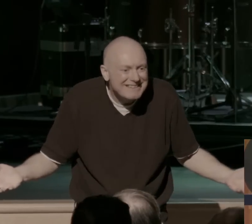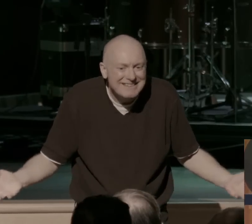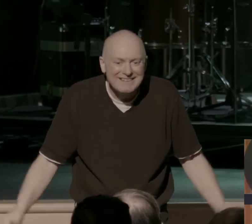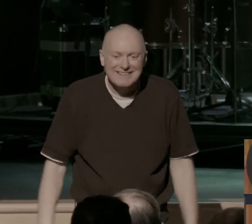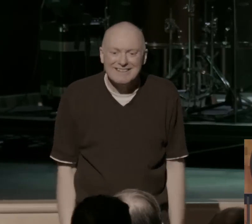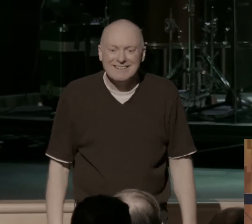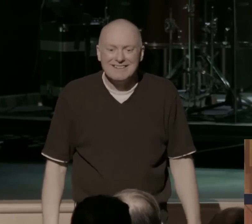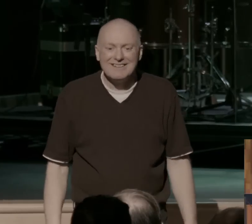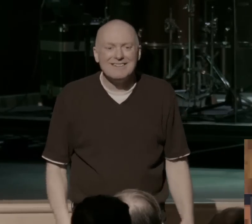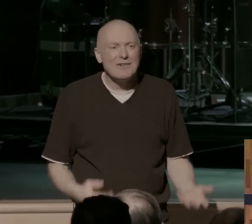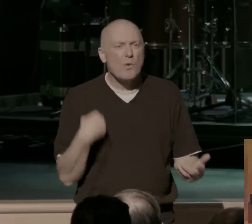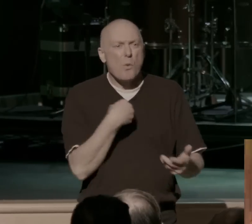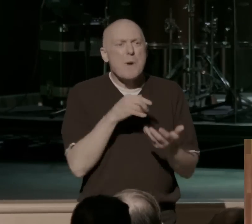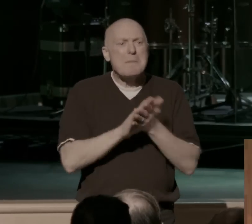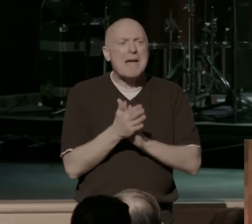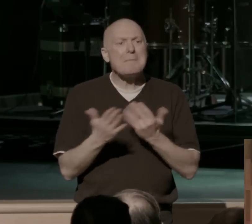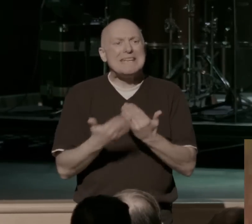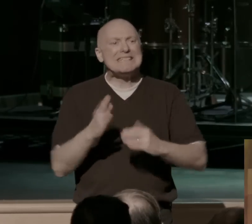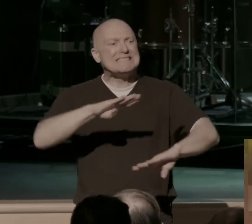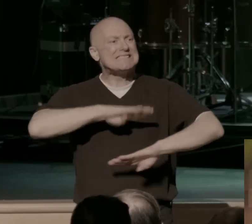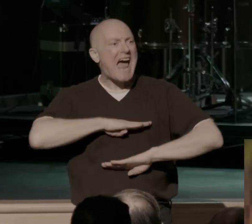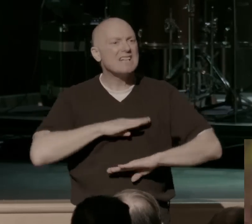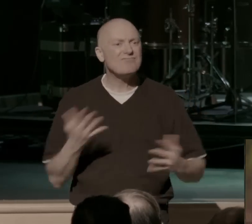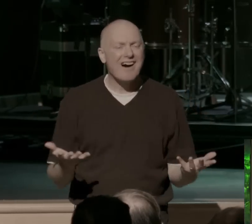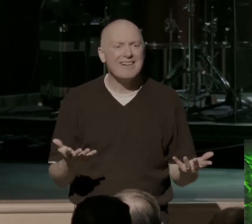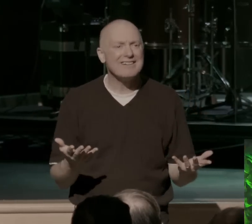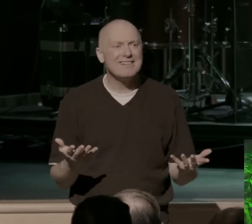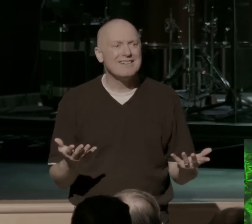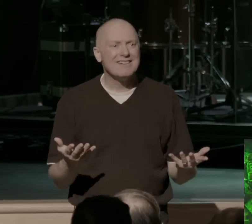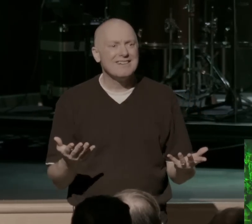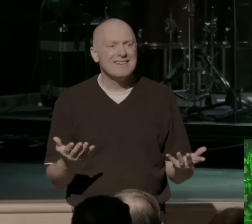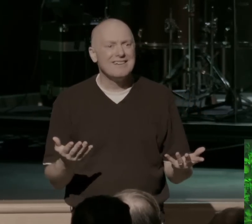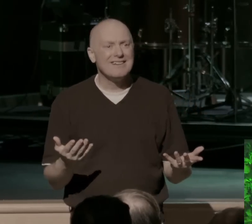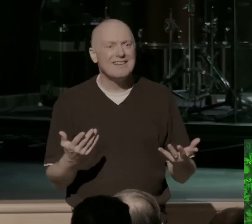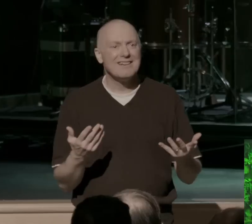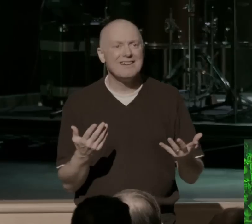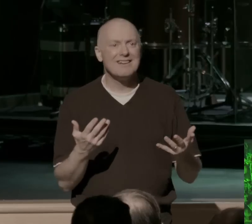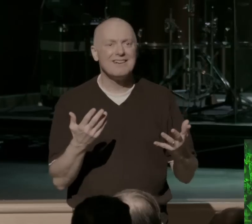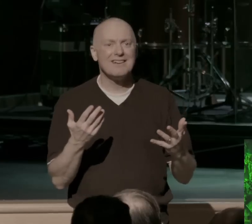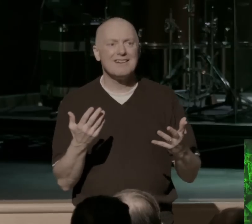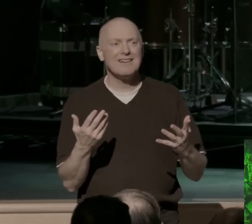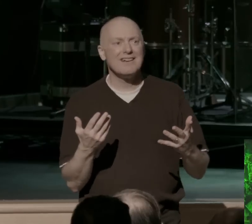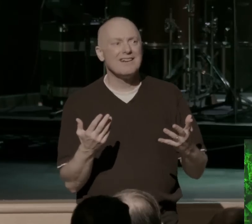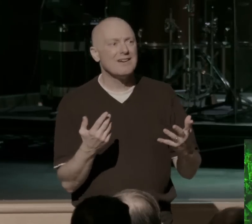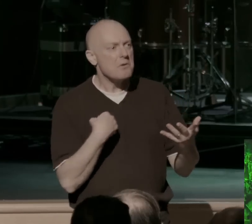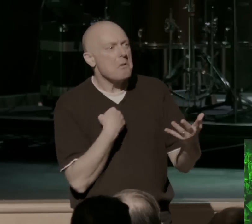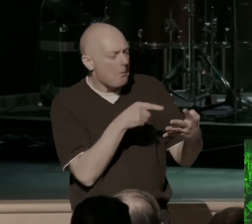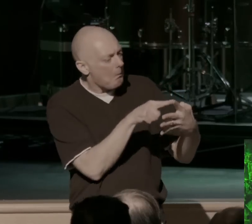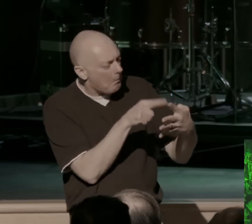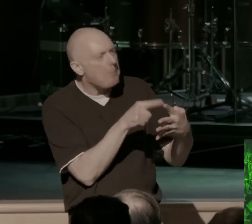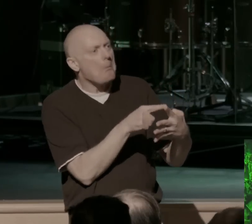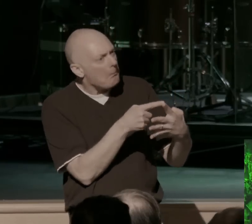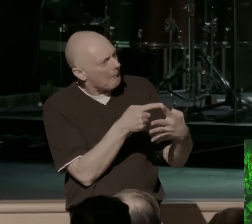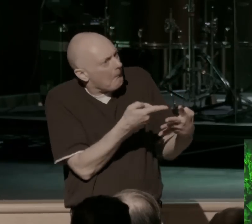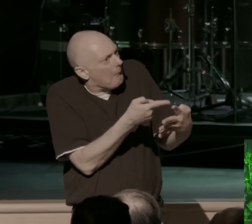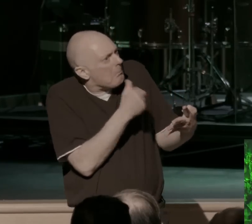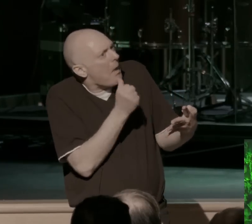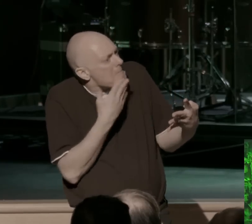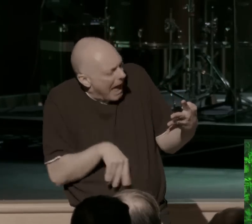We become so easily satisfied, and we settle spiritually for these things, these half-eaten corn dogs. We settle for this